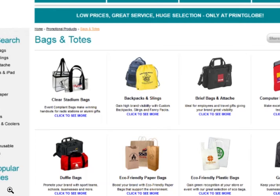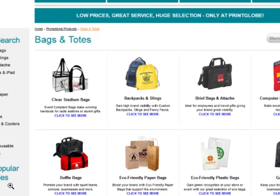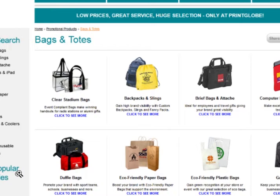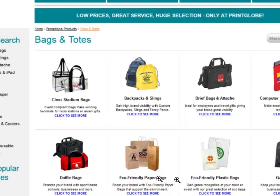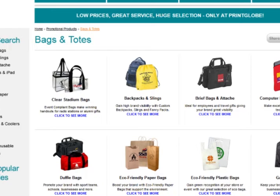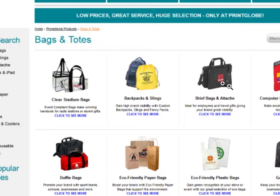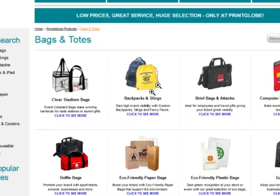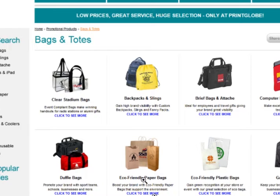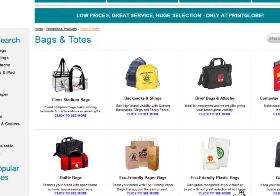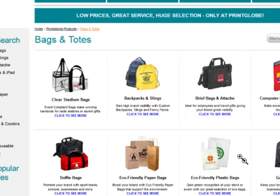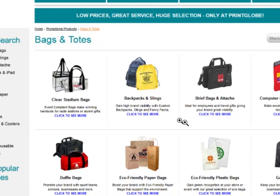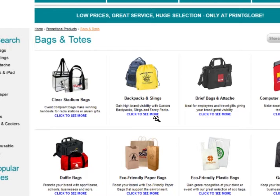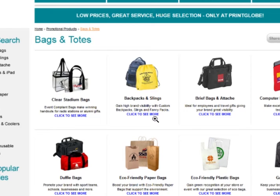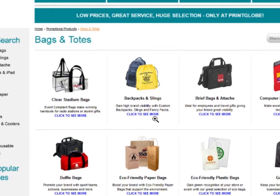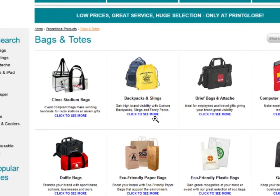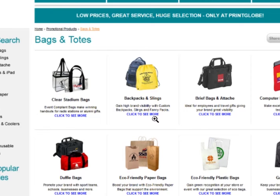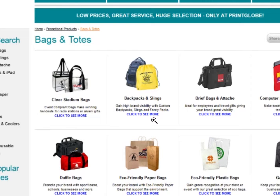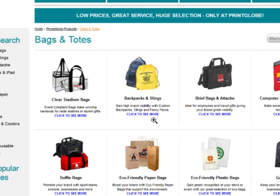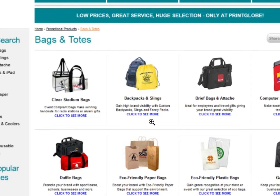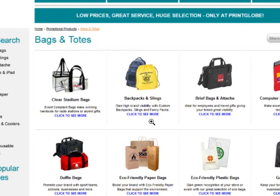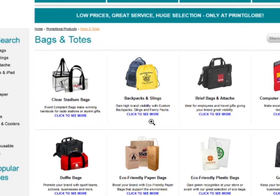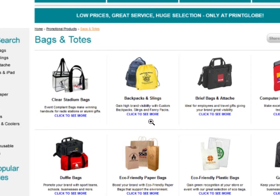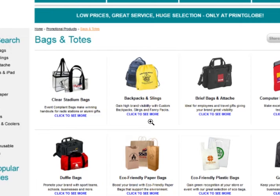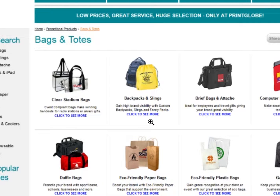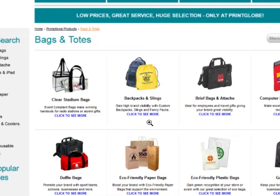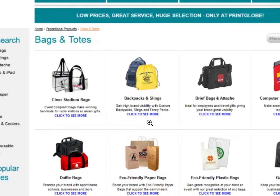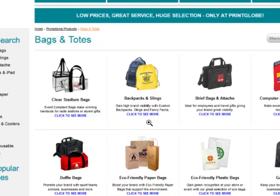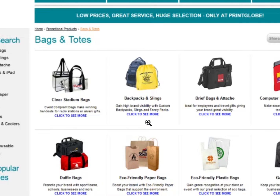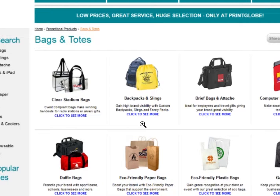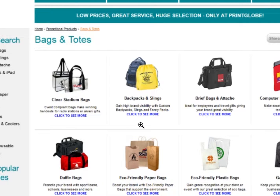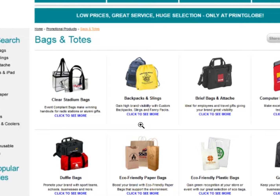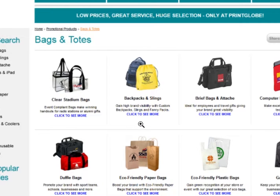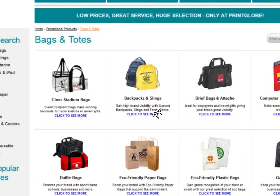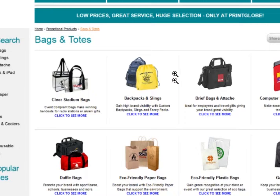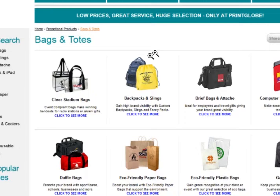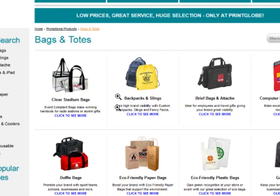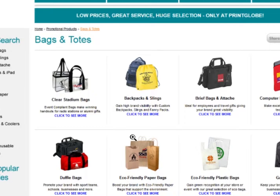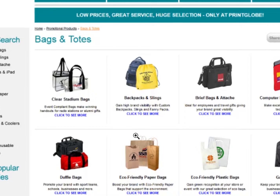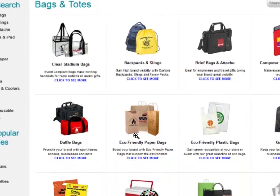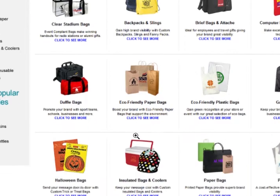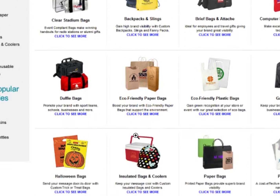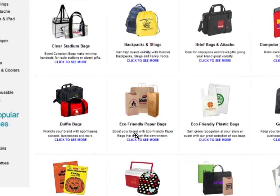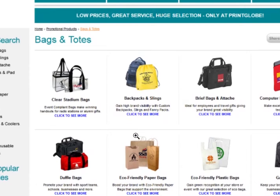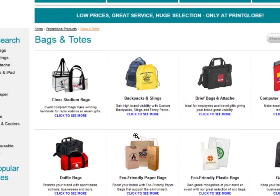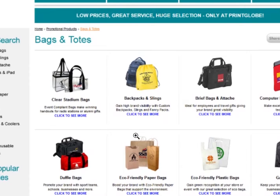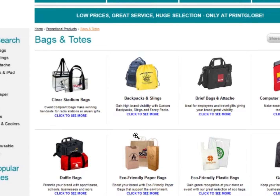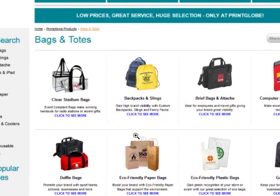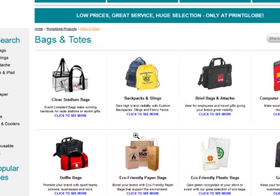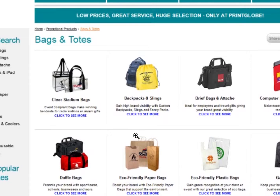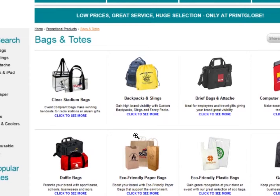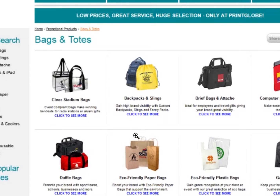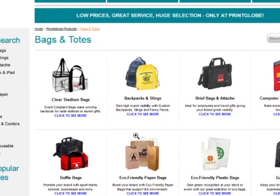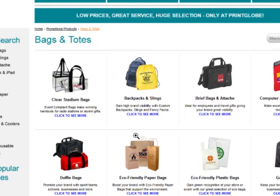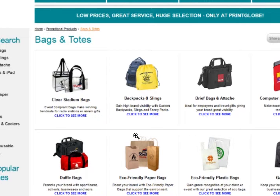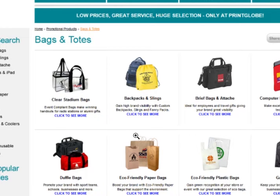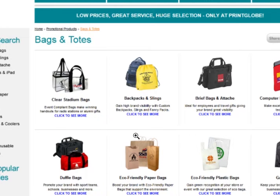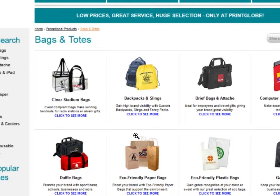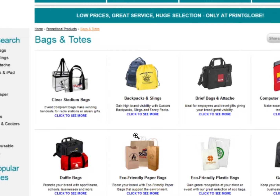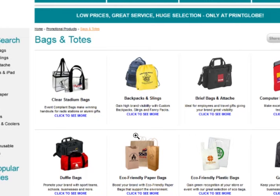and also the grid so they joined the left the left navigation and grid and this didn't yield results as well or this